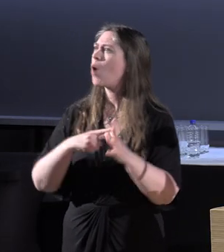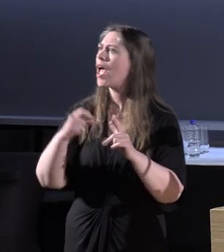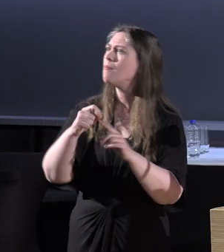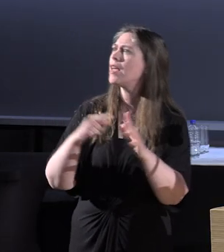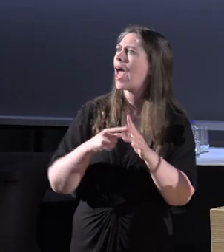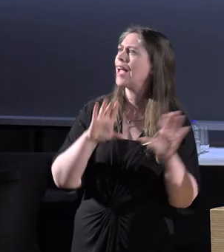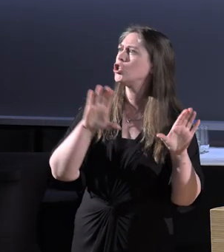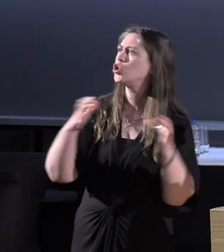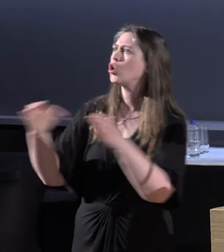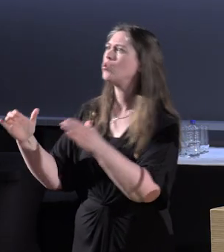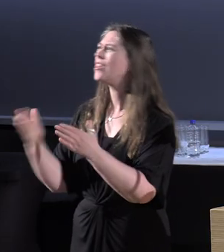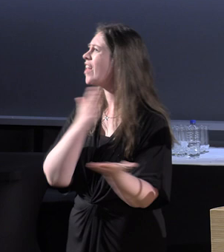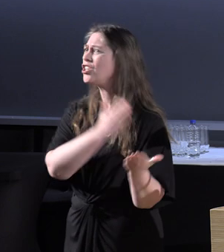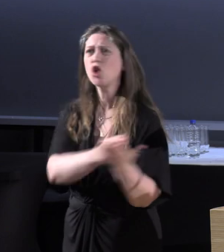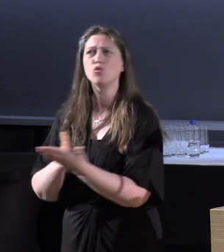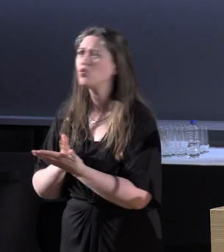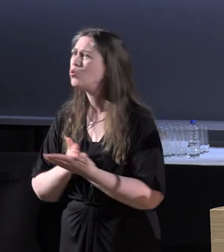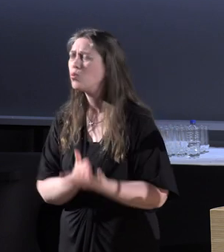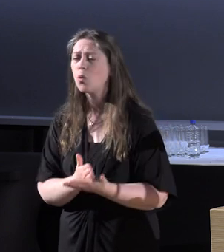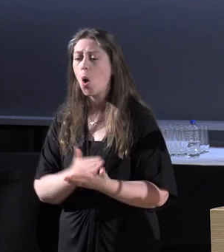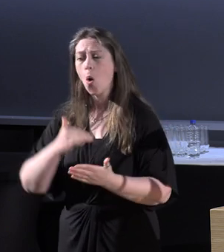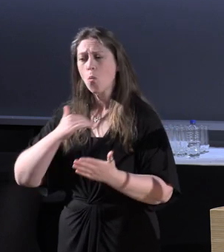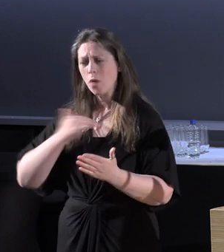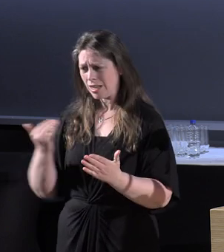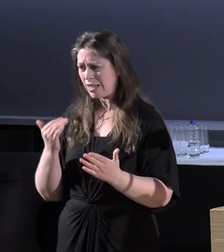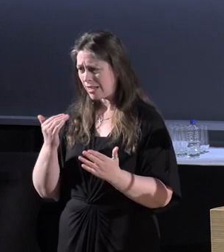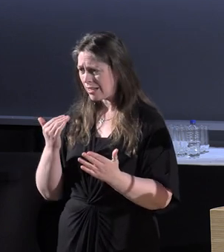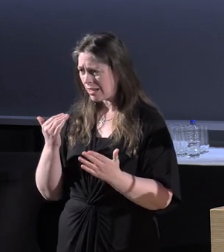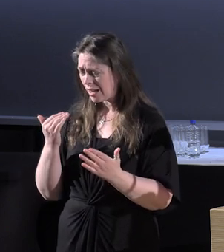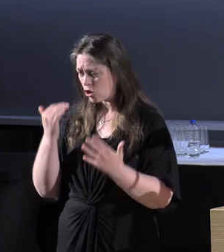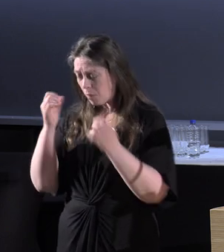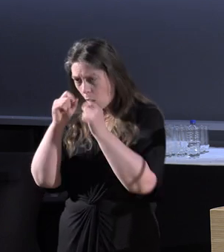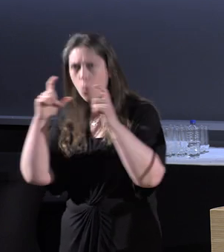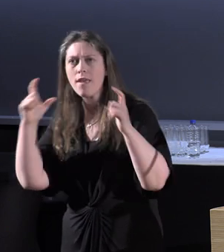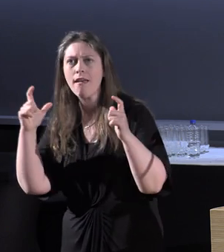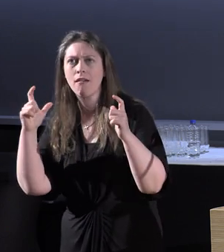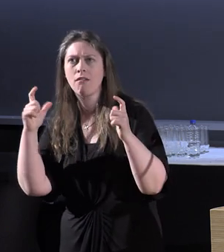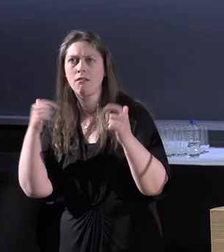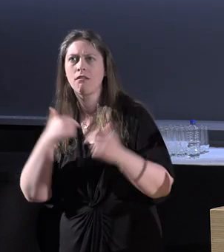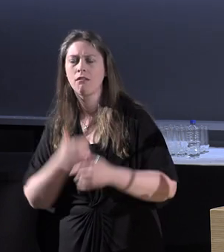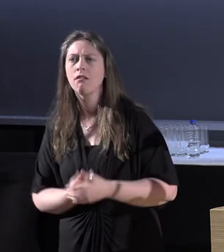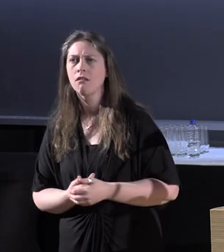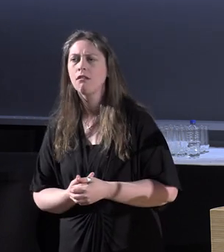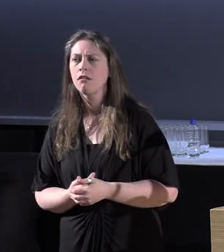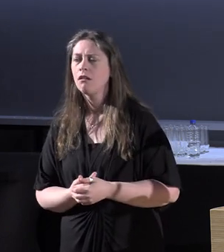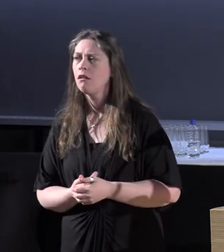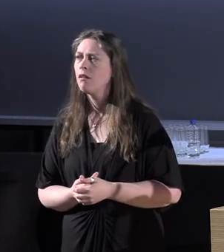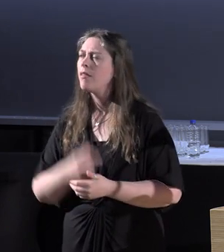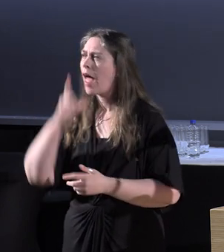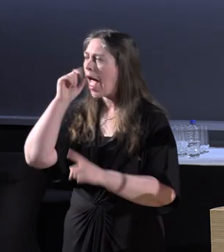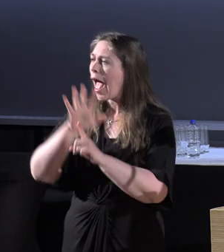circles. We need to reflect on that. There's been ableist discourse going on, and